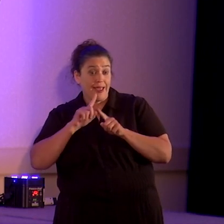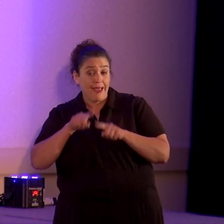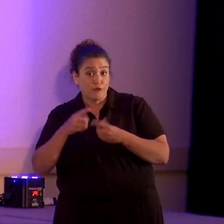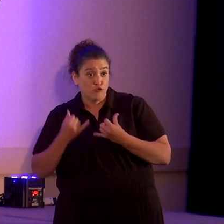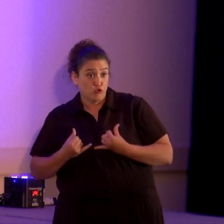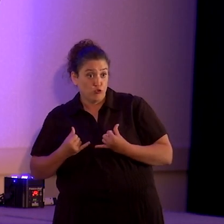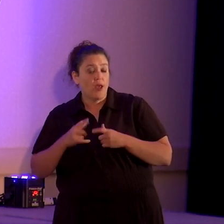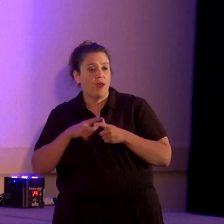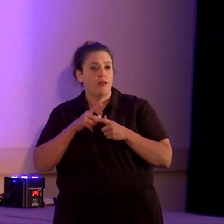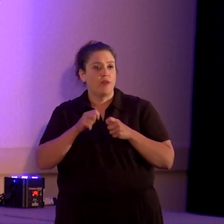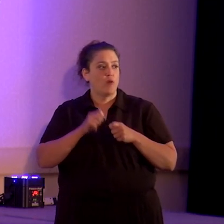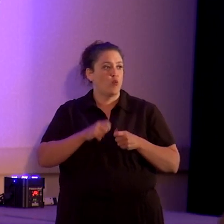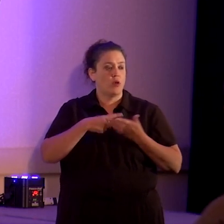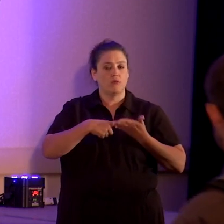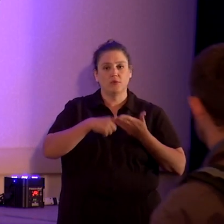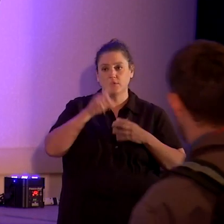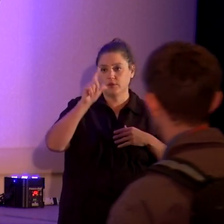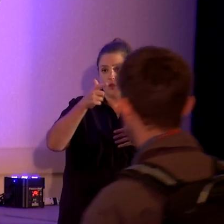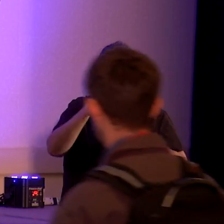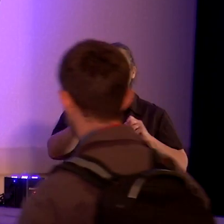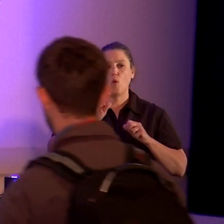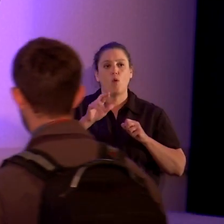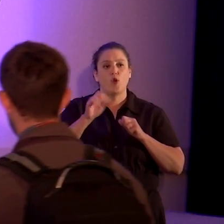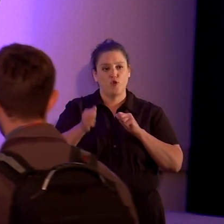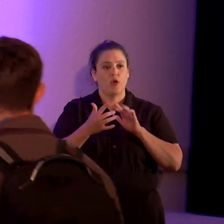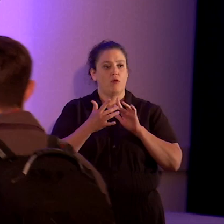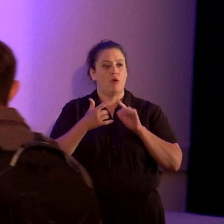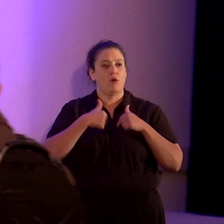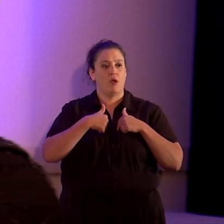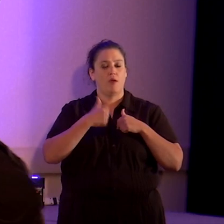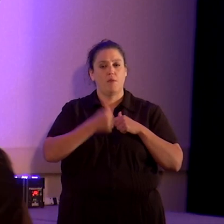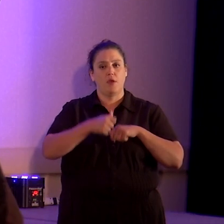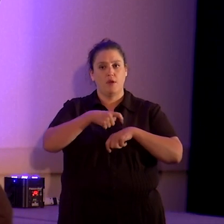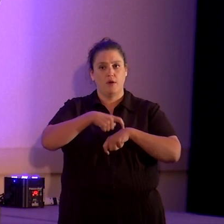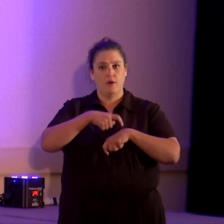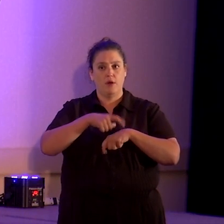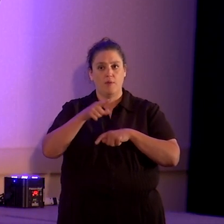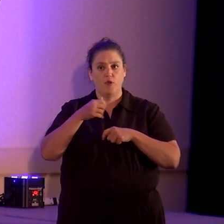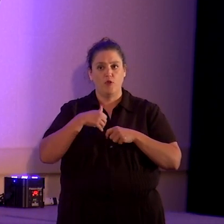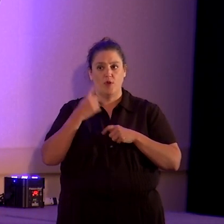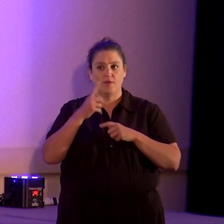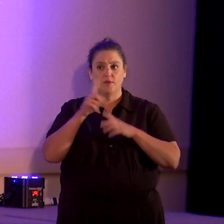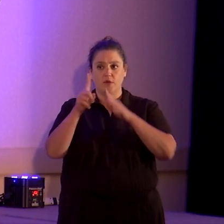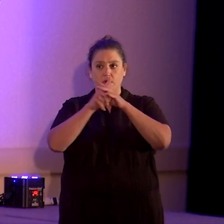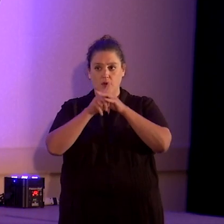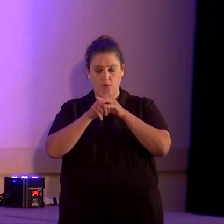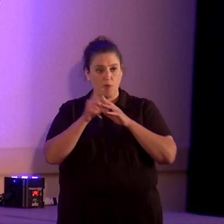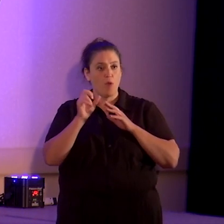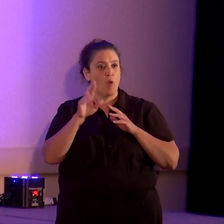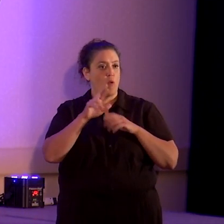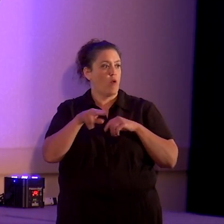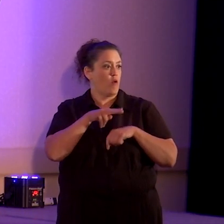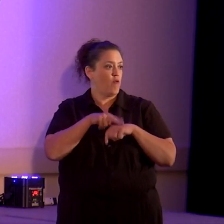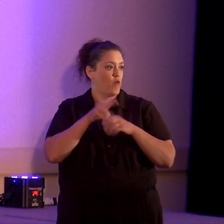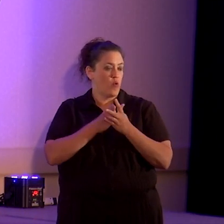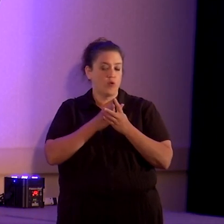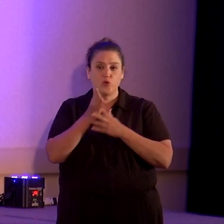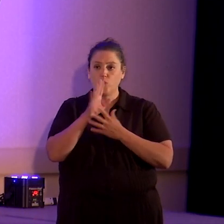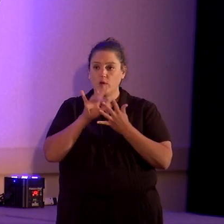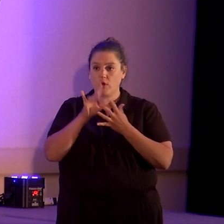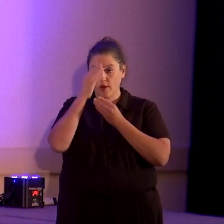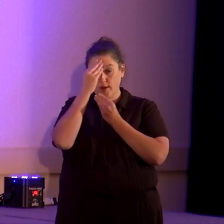during this talk or afterwards, feel free to contact me anytime that you have something come up, or, of course, through the contact